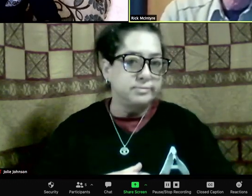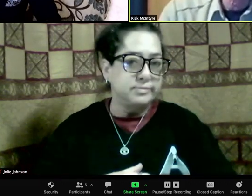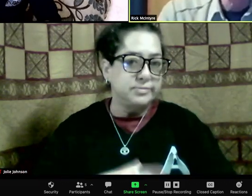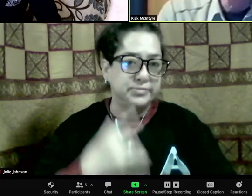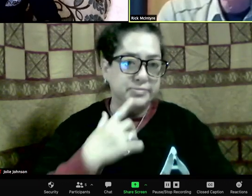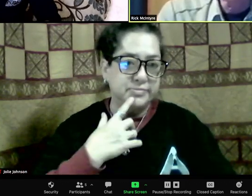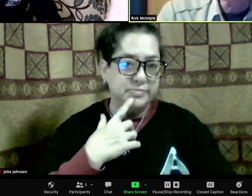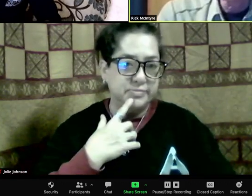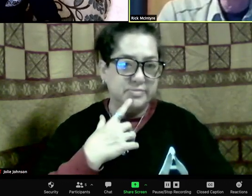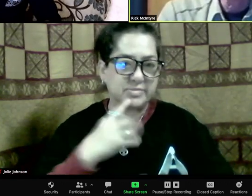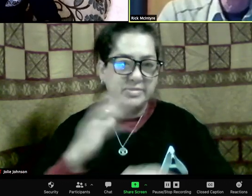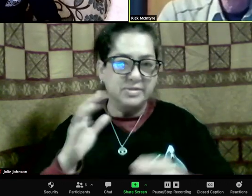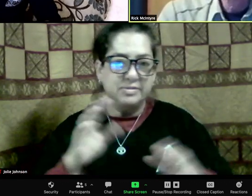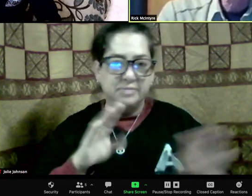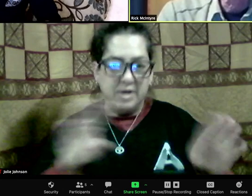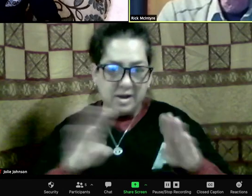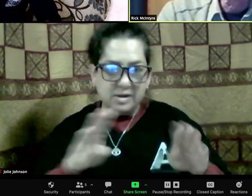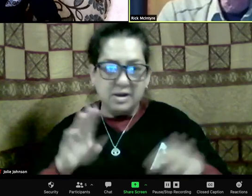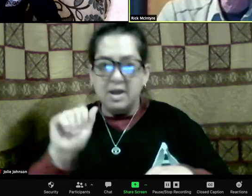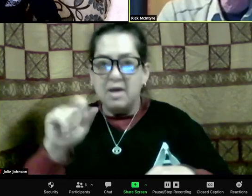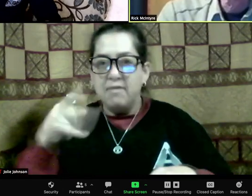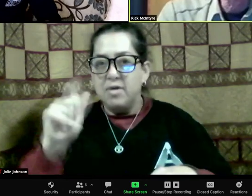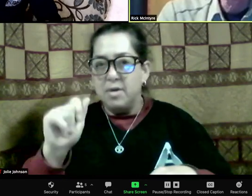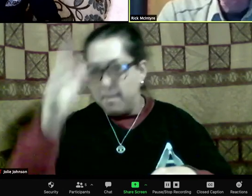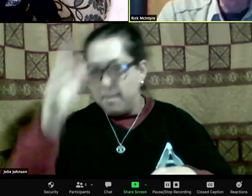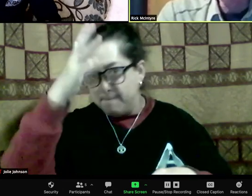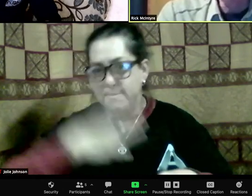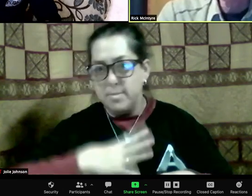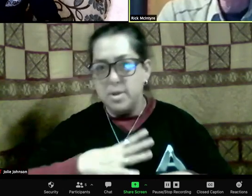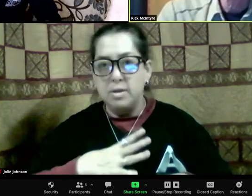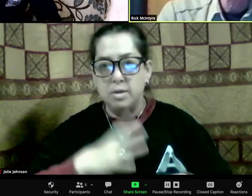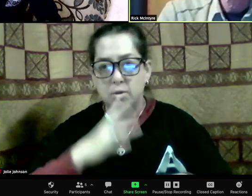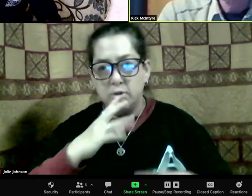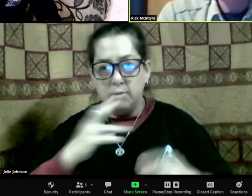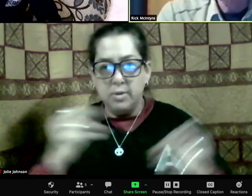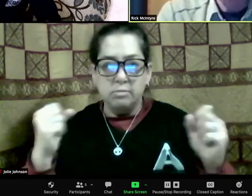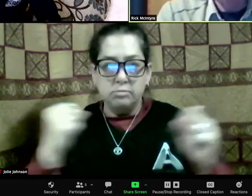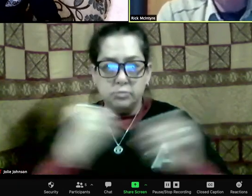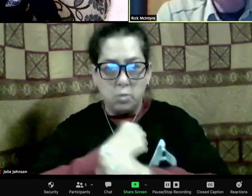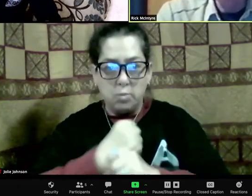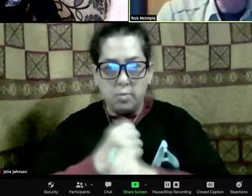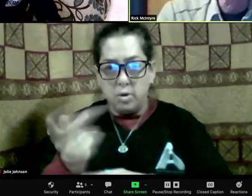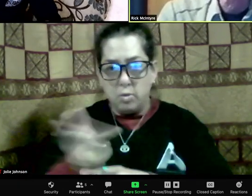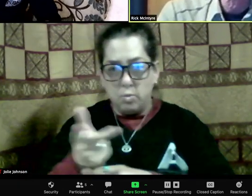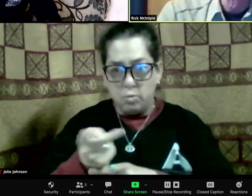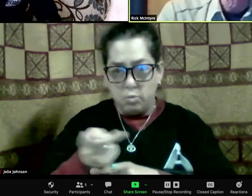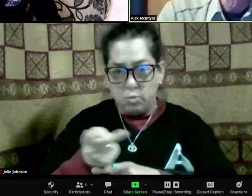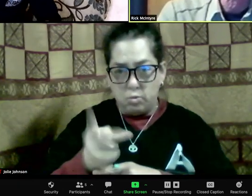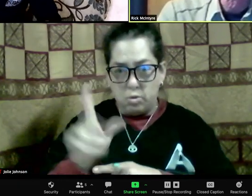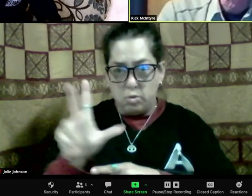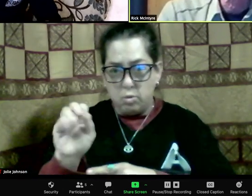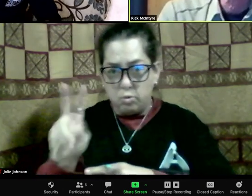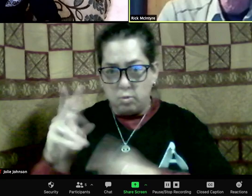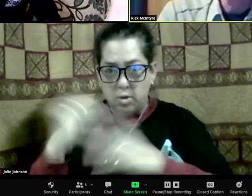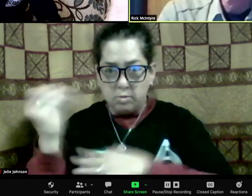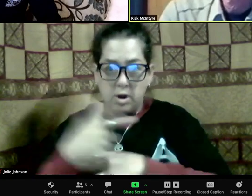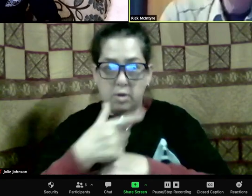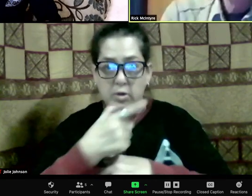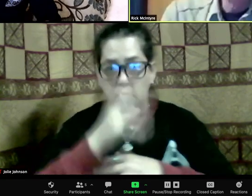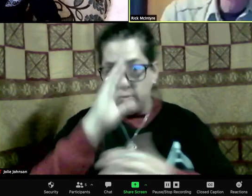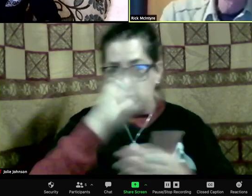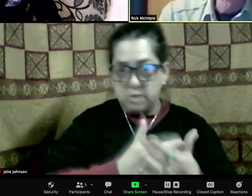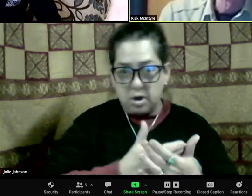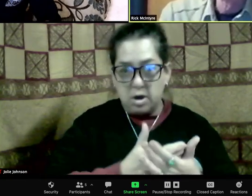showed up expecting that he would be the new alpha male in the Druid pack. But 21's adult